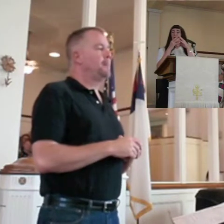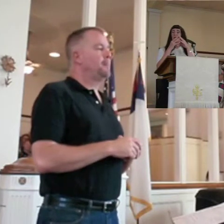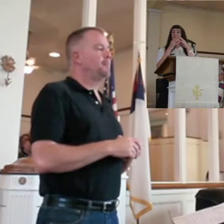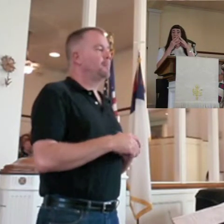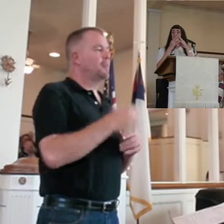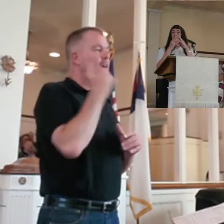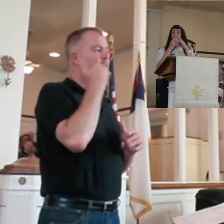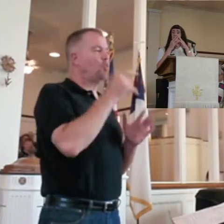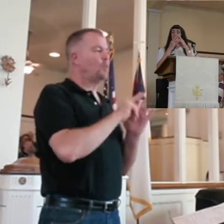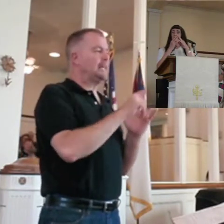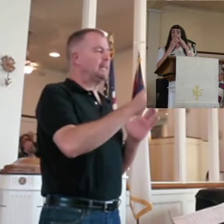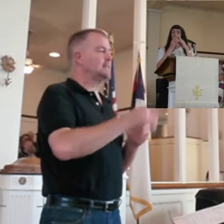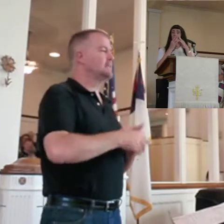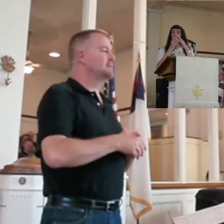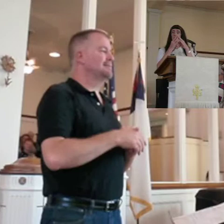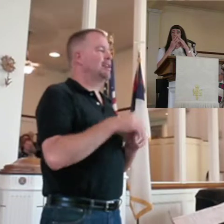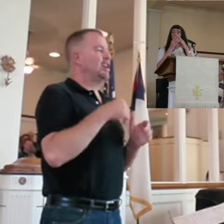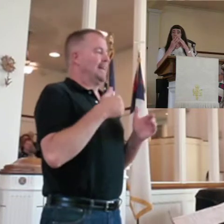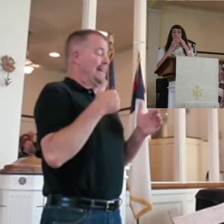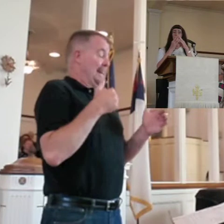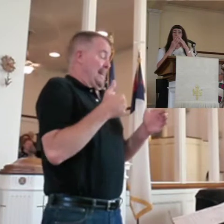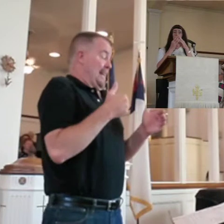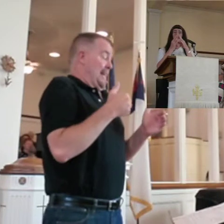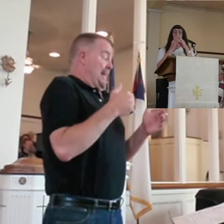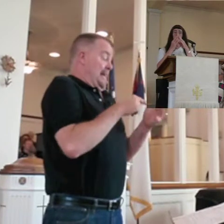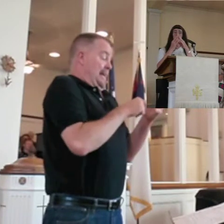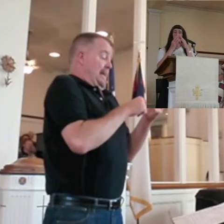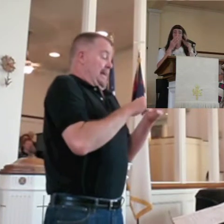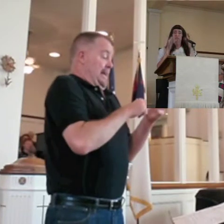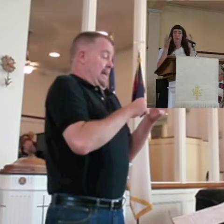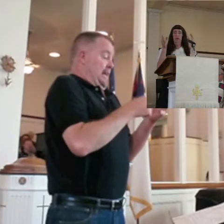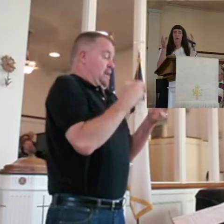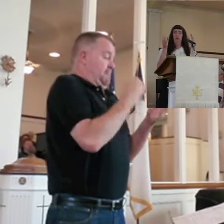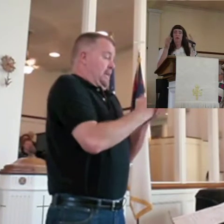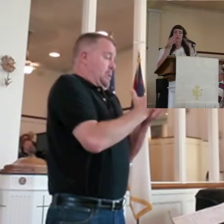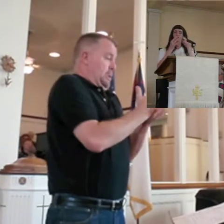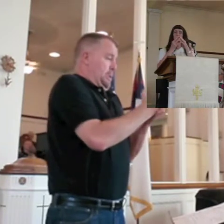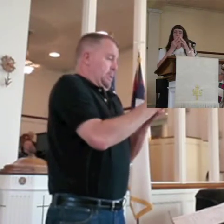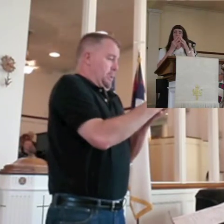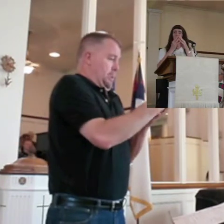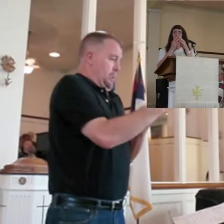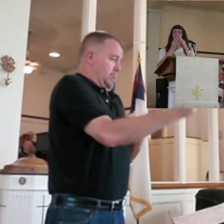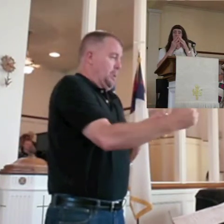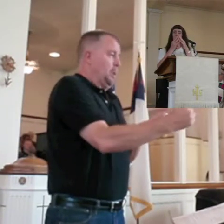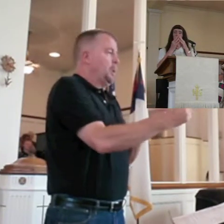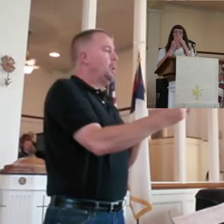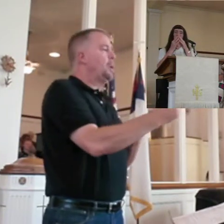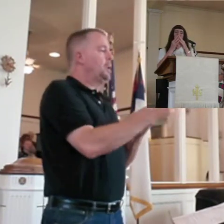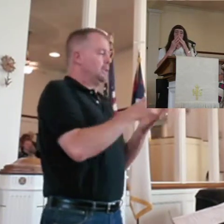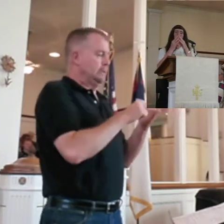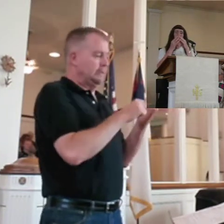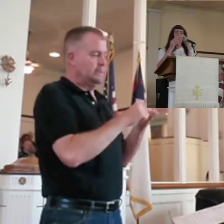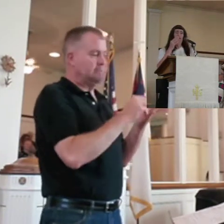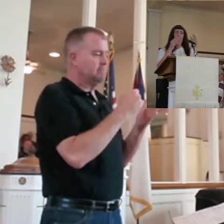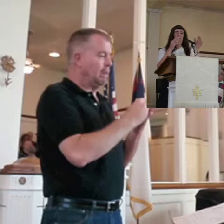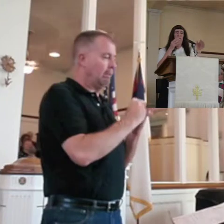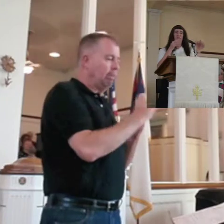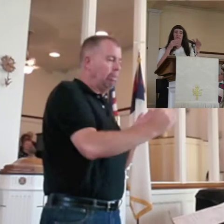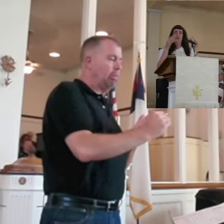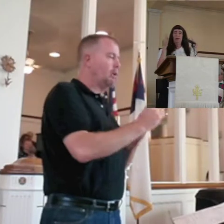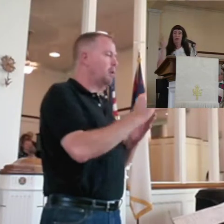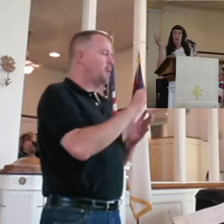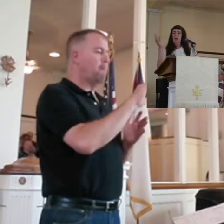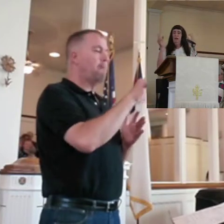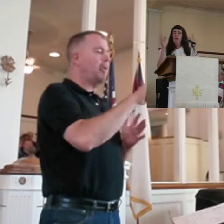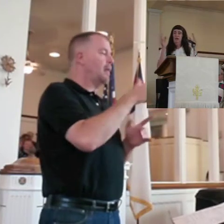I run out of money towards the end of the month. And one time, I was sitting out. Bill knows that we've got a real nice apartment complex. We've got a